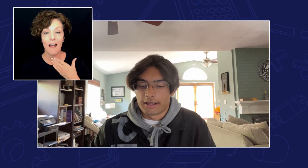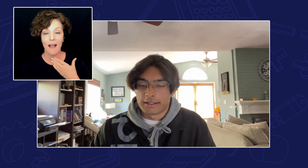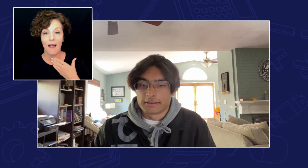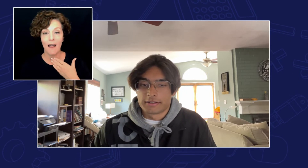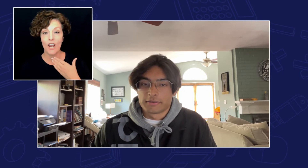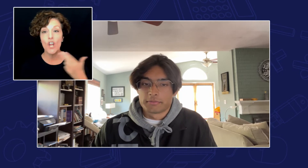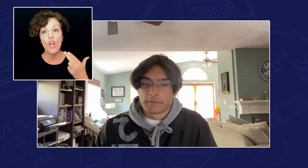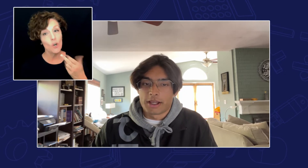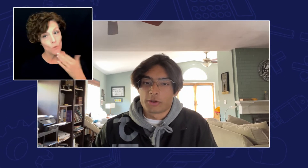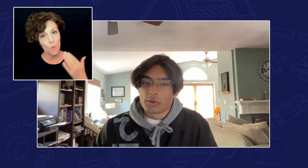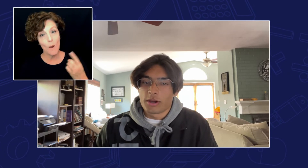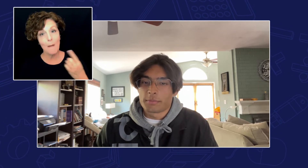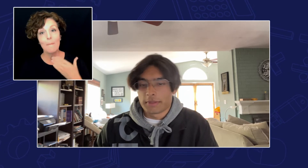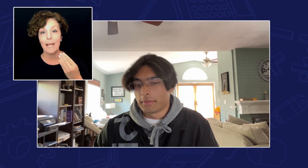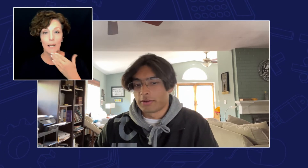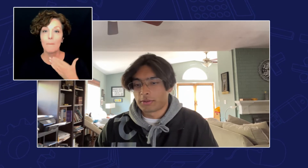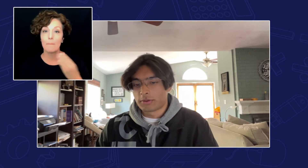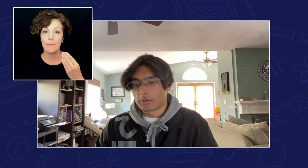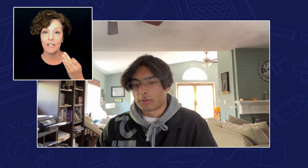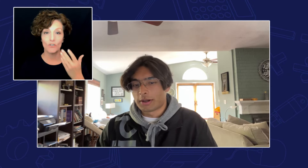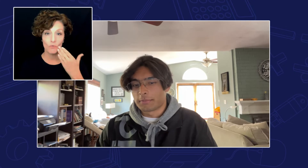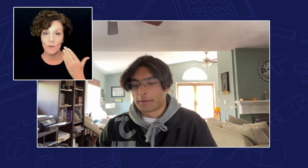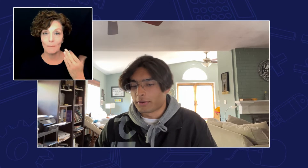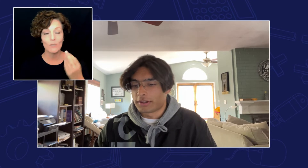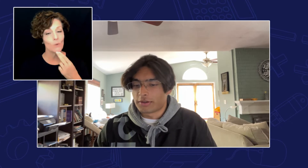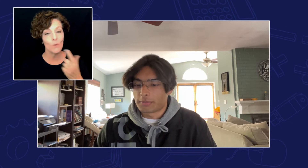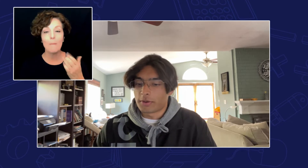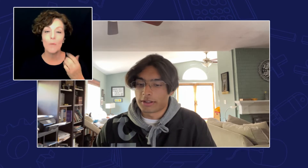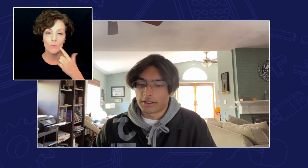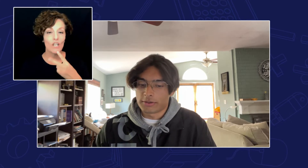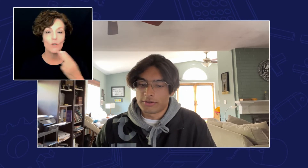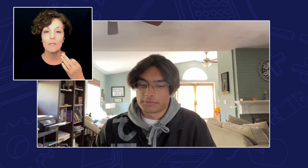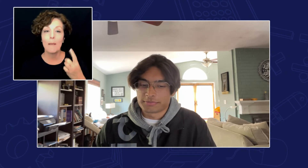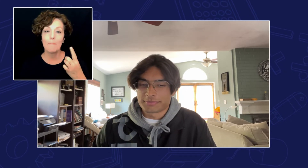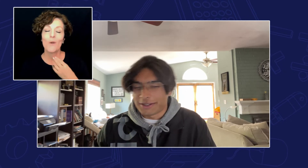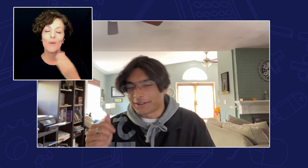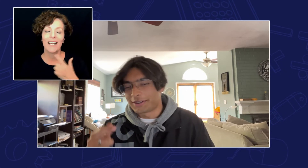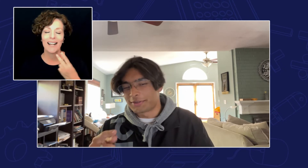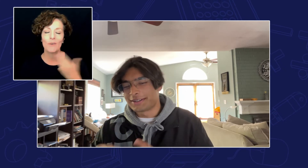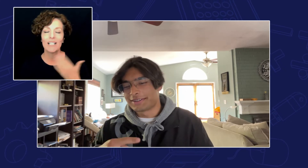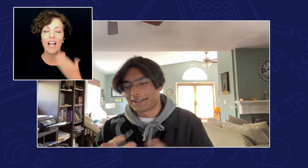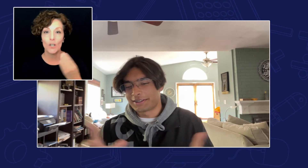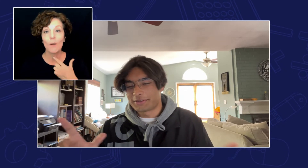grew up in mainstream school and I mostly use spoken language I know a little bit of sign language